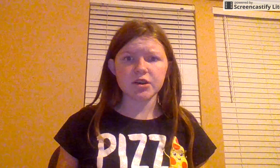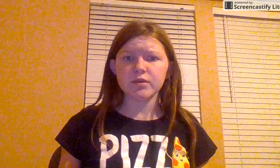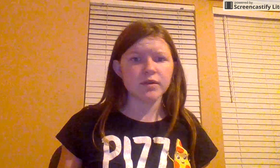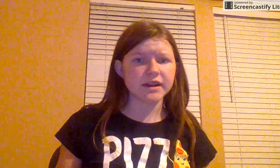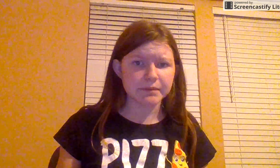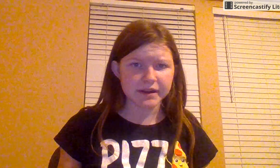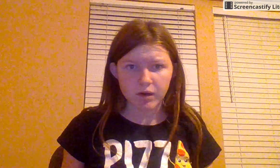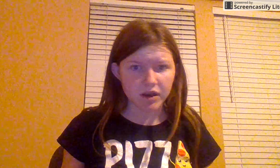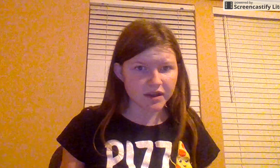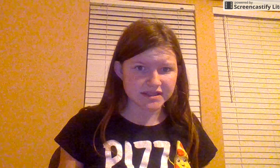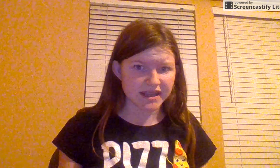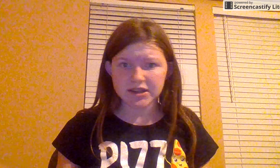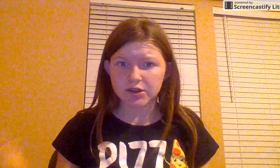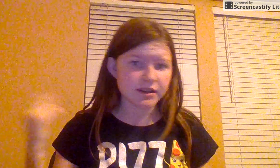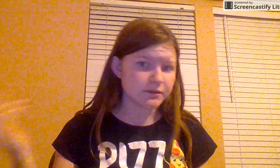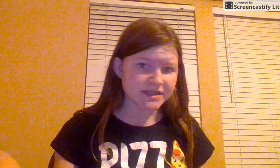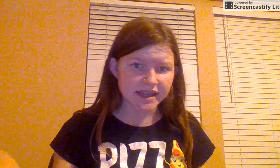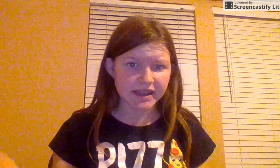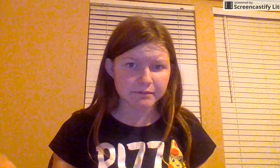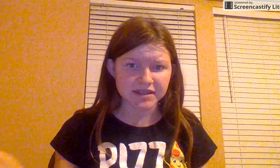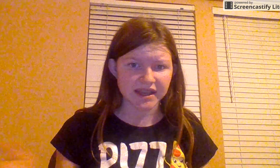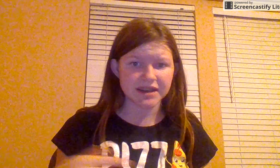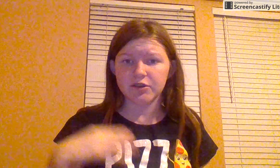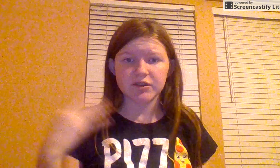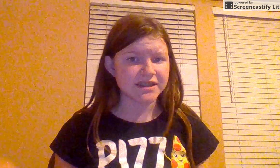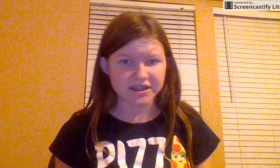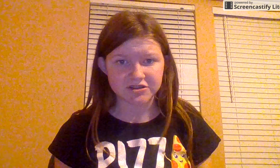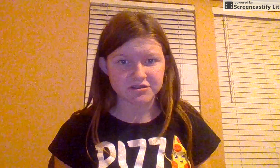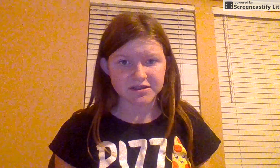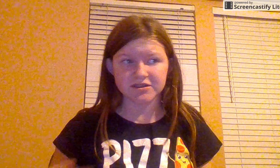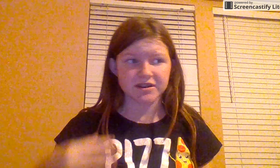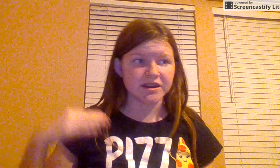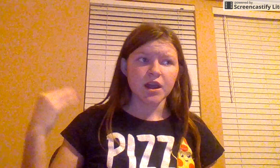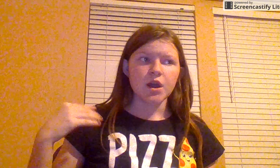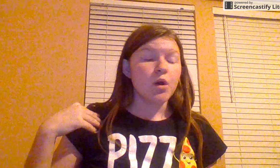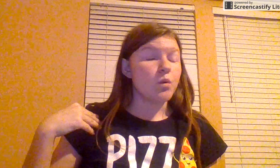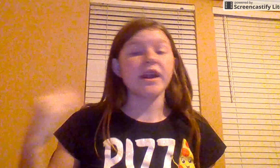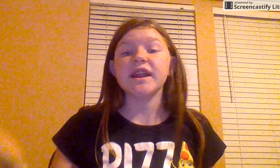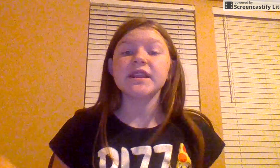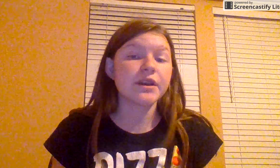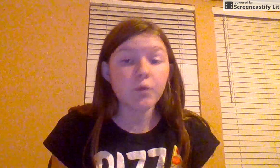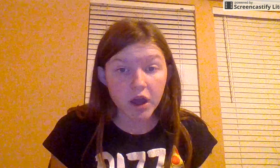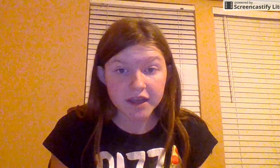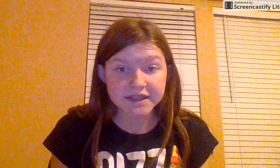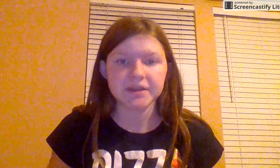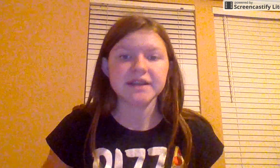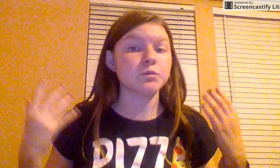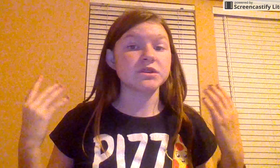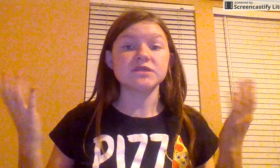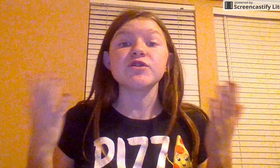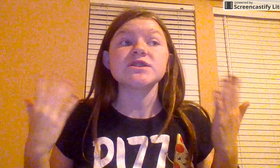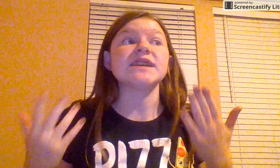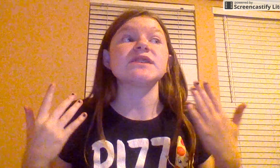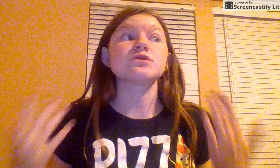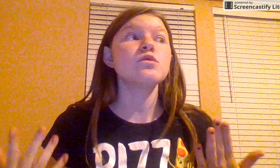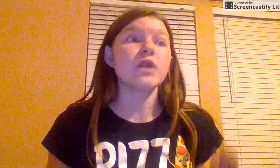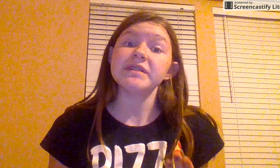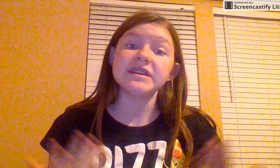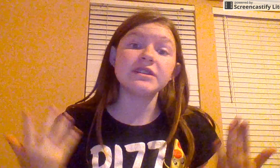know who anybody was. I didn't know anyone's names. I didn't know any teachers or where anything was because it was the first day of school, and we didn't